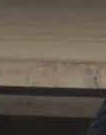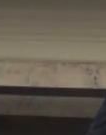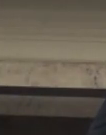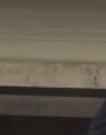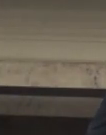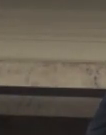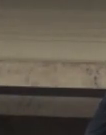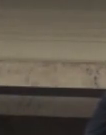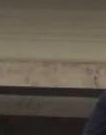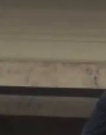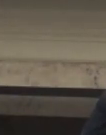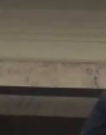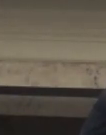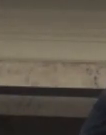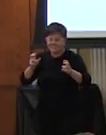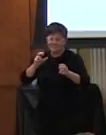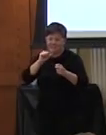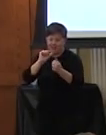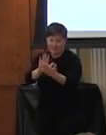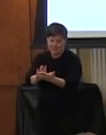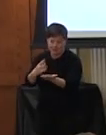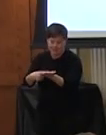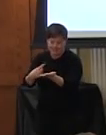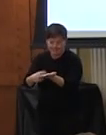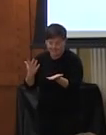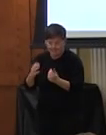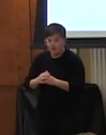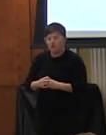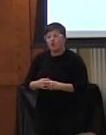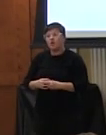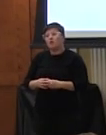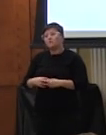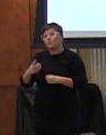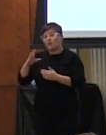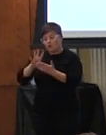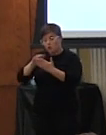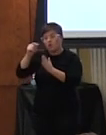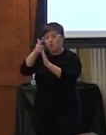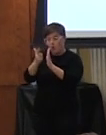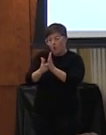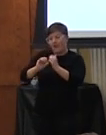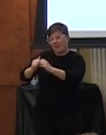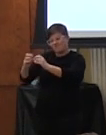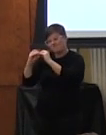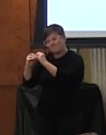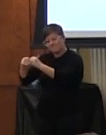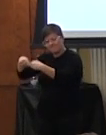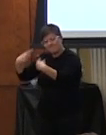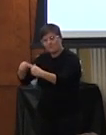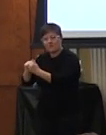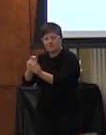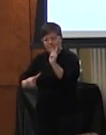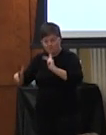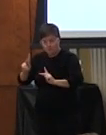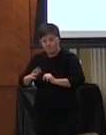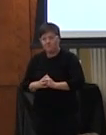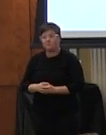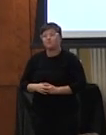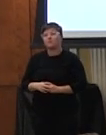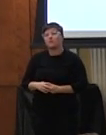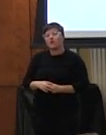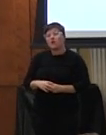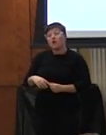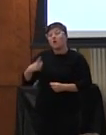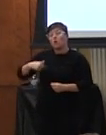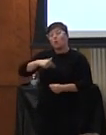not something that we address um we learn what the laws are and how to argue with people but i think that